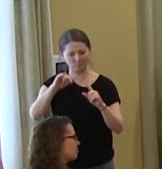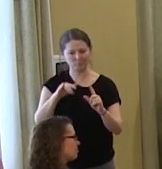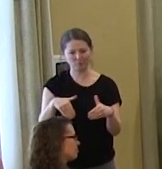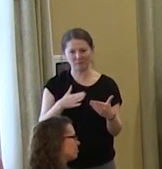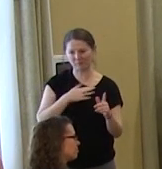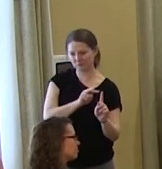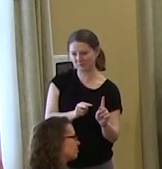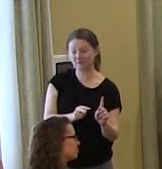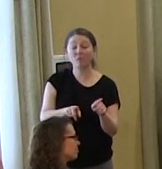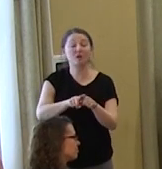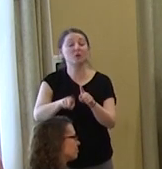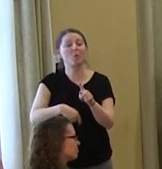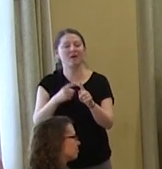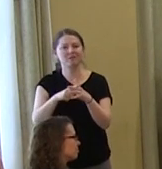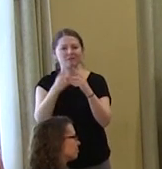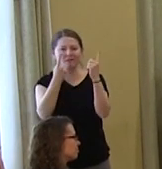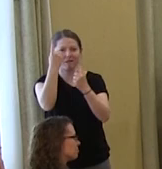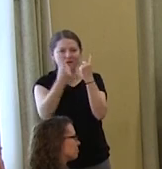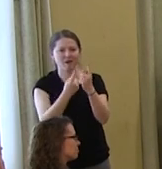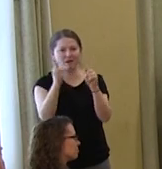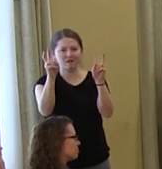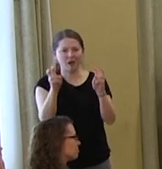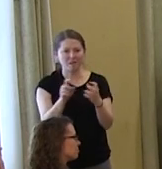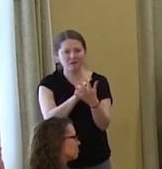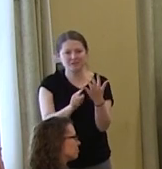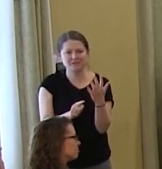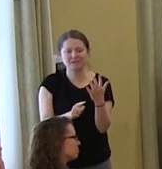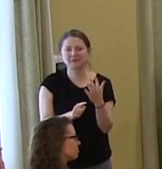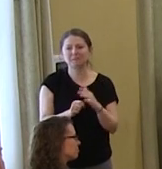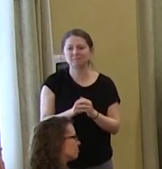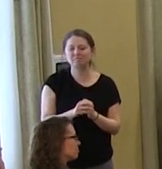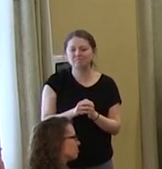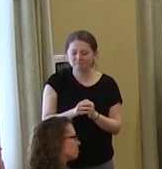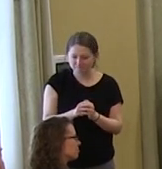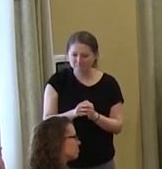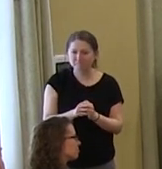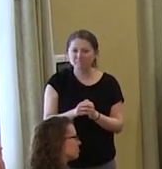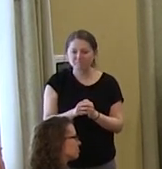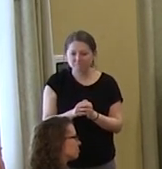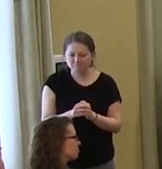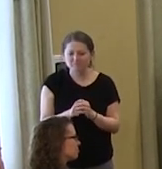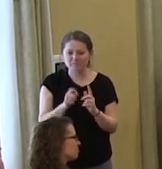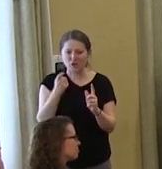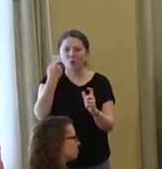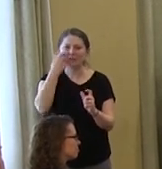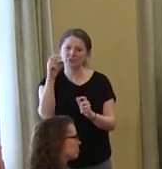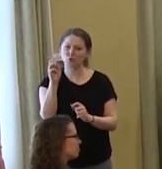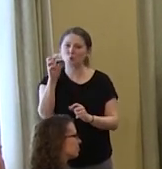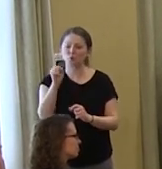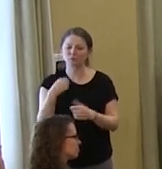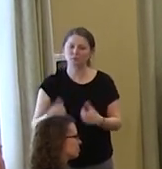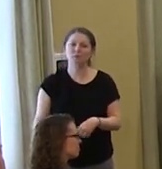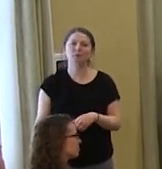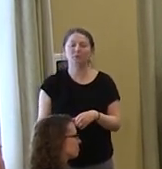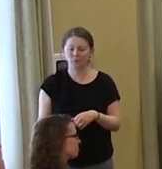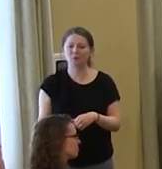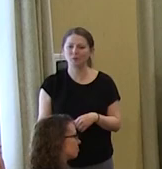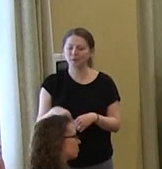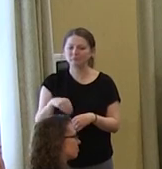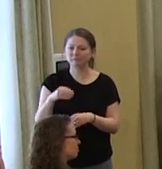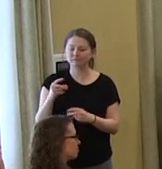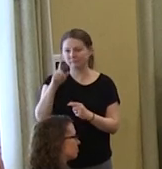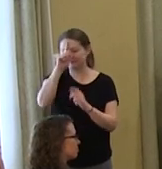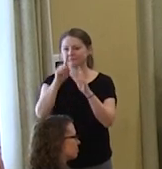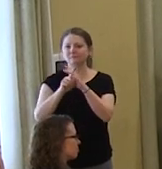And when I started to think about these topics, I could not divorce myself from the recent news. I watched